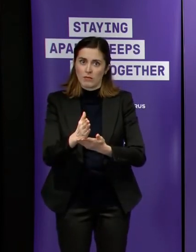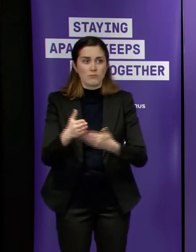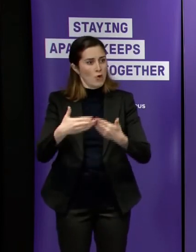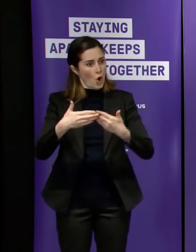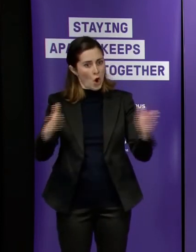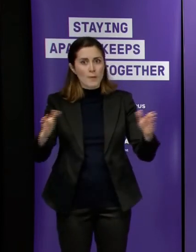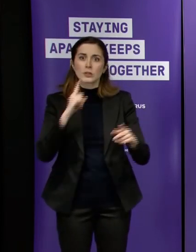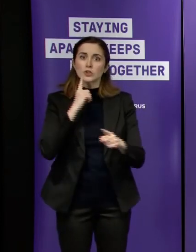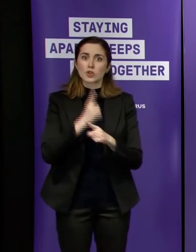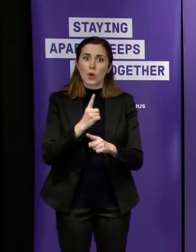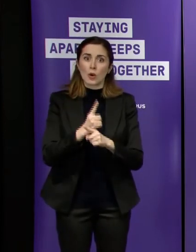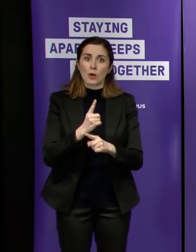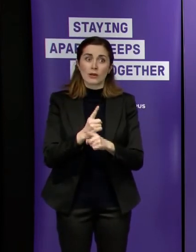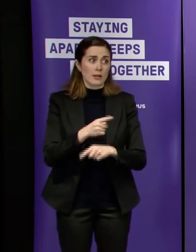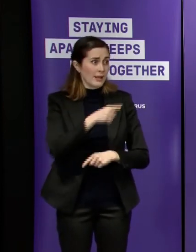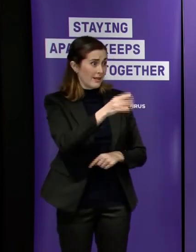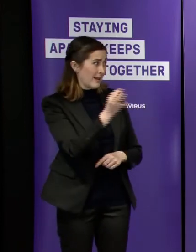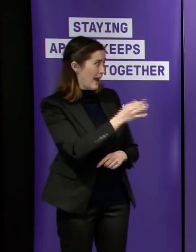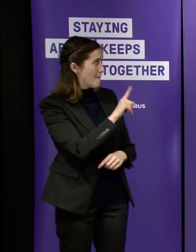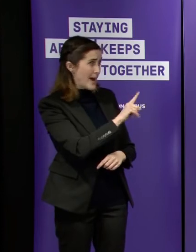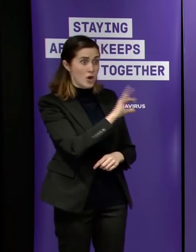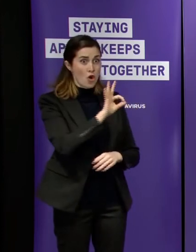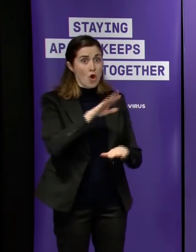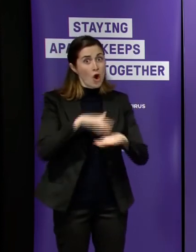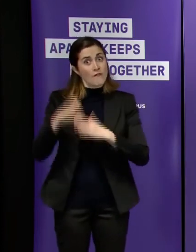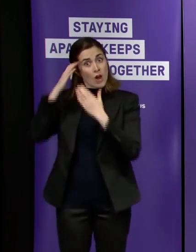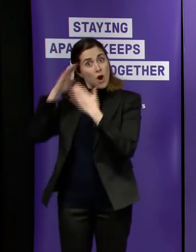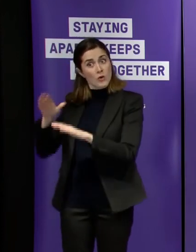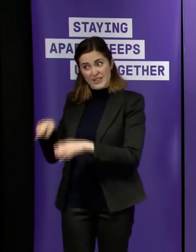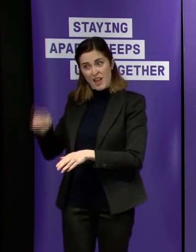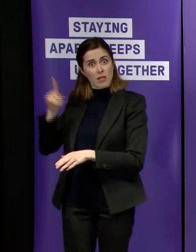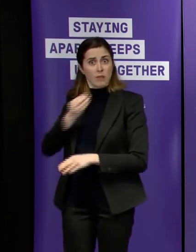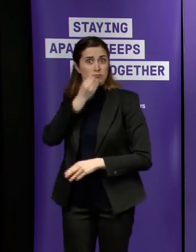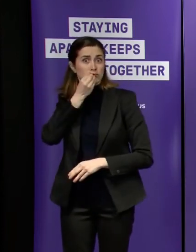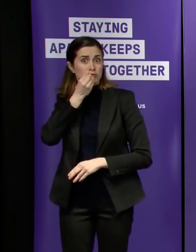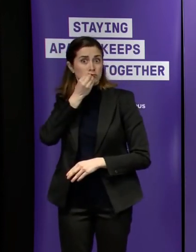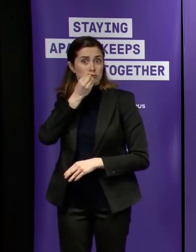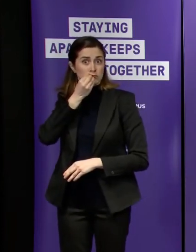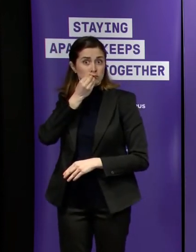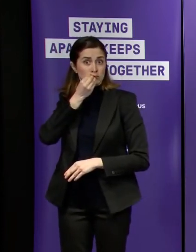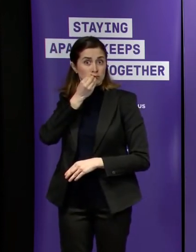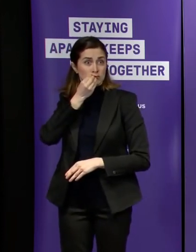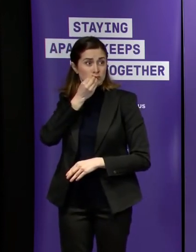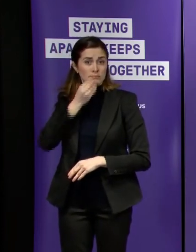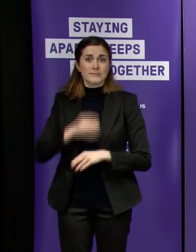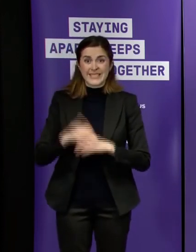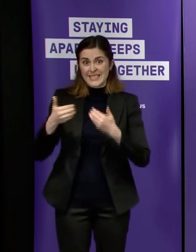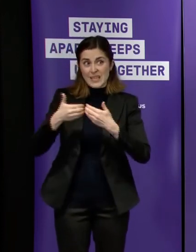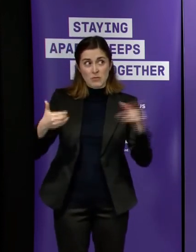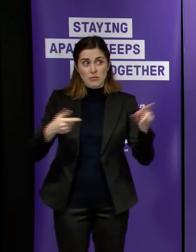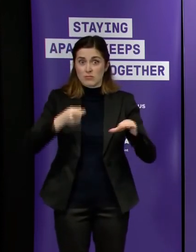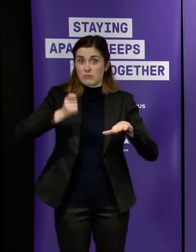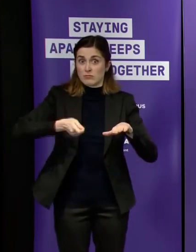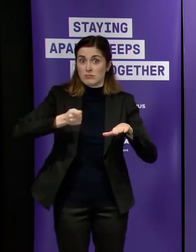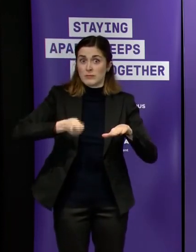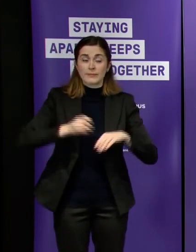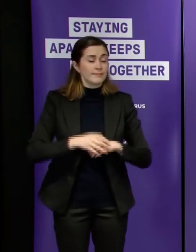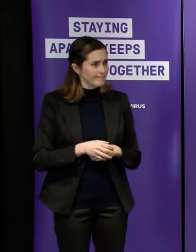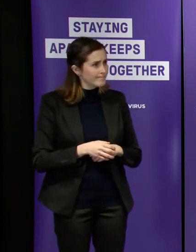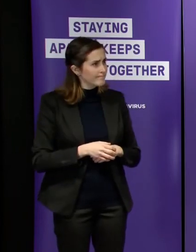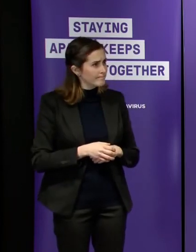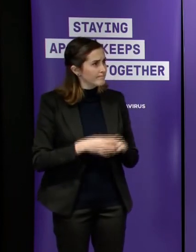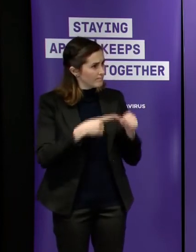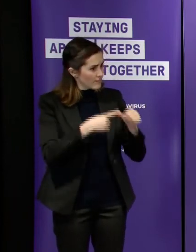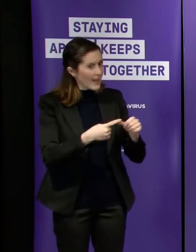a judicial inquiry well that's the night well there is a judicial inquiry an inquiry chaired by a former judge